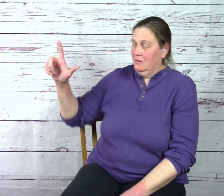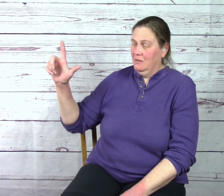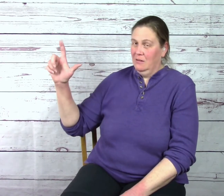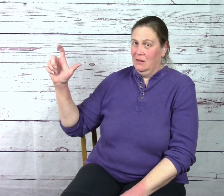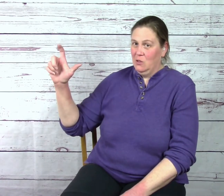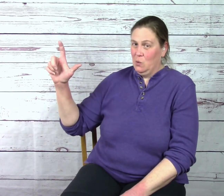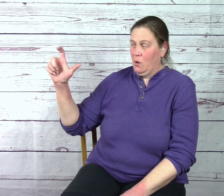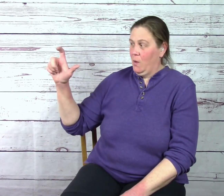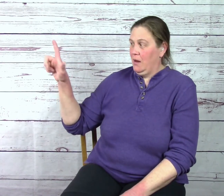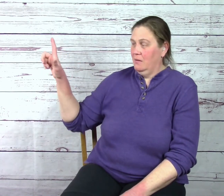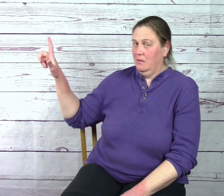Twenty-one.